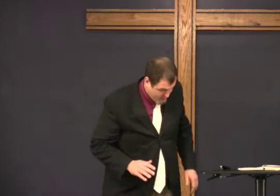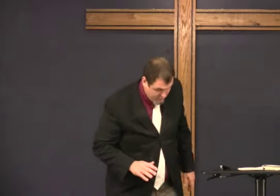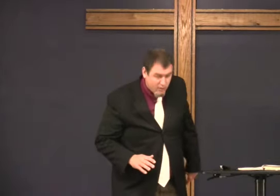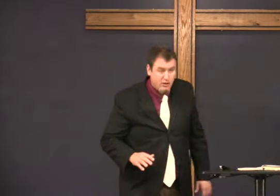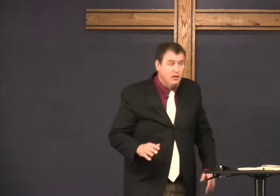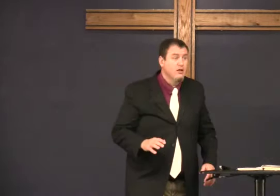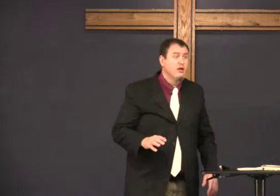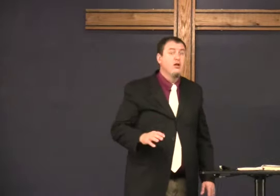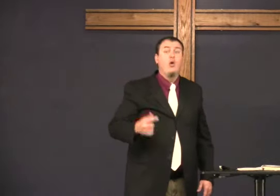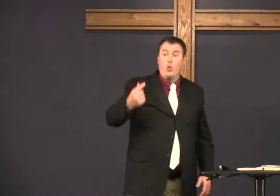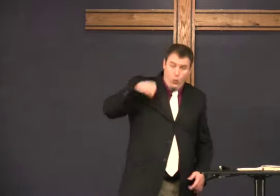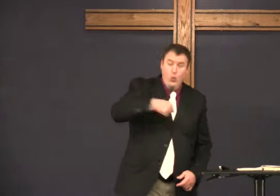So, I'll warn you.